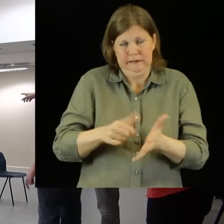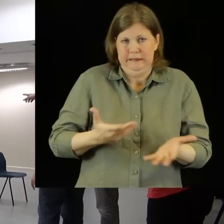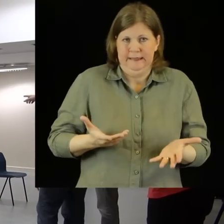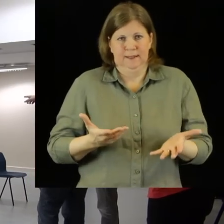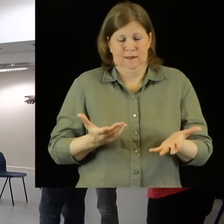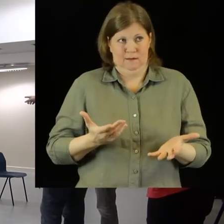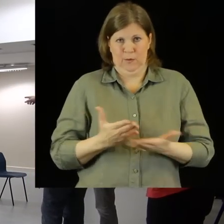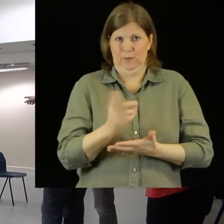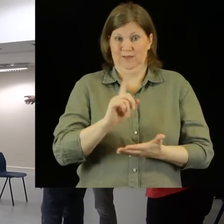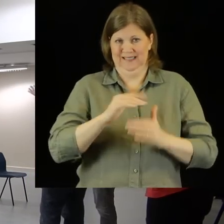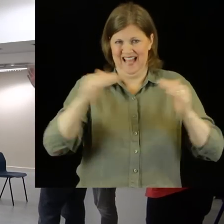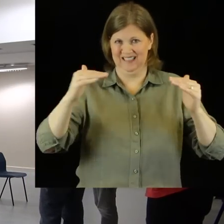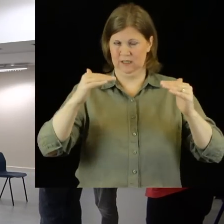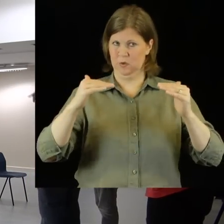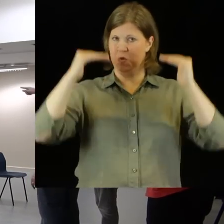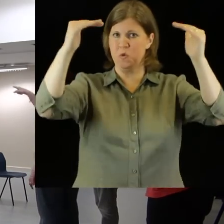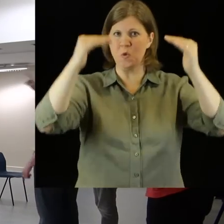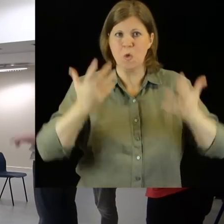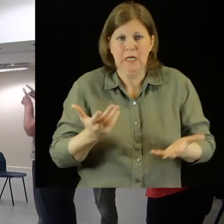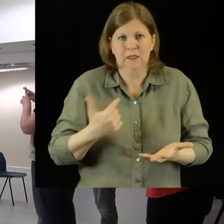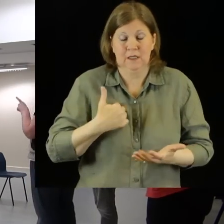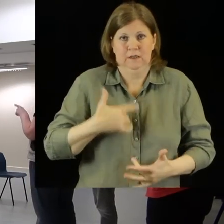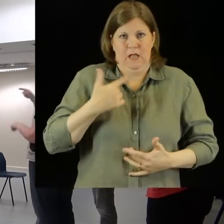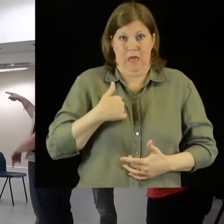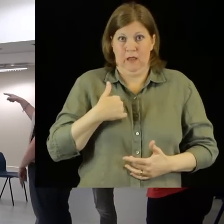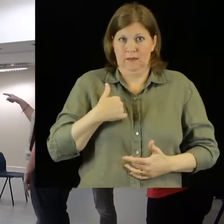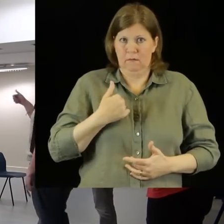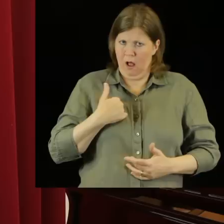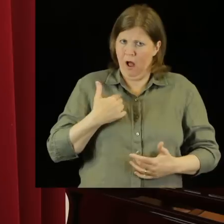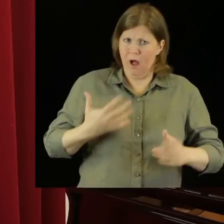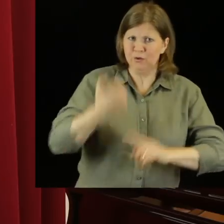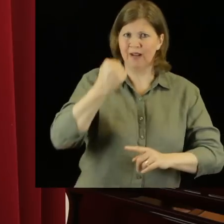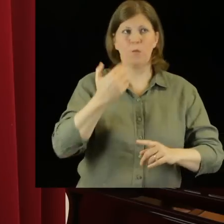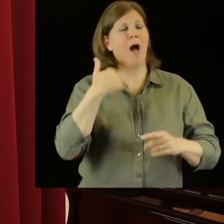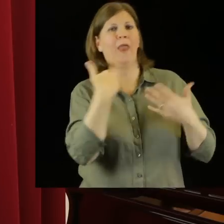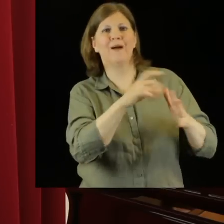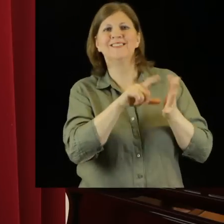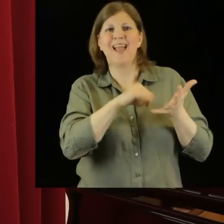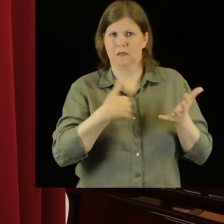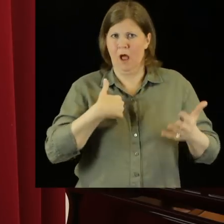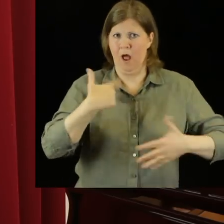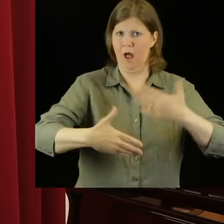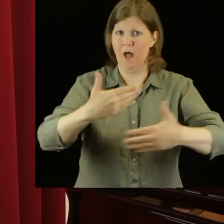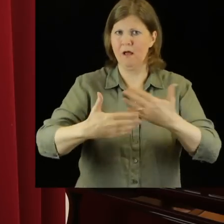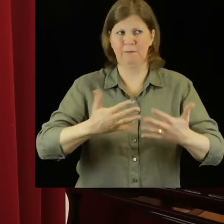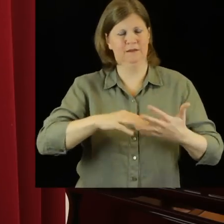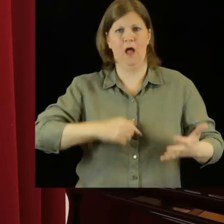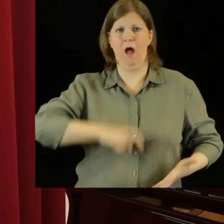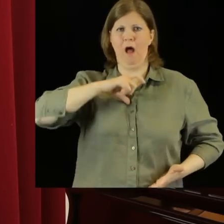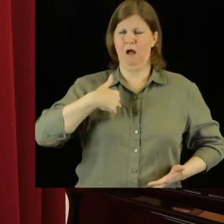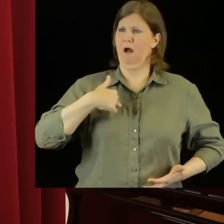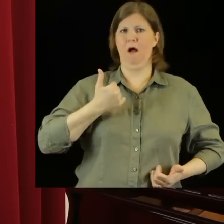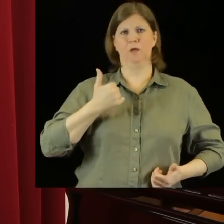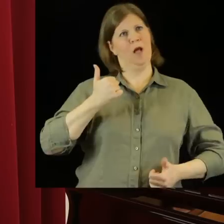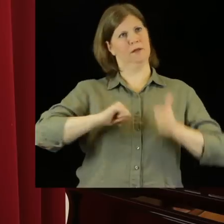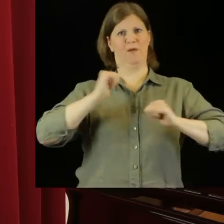And it can be quite hard because the standard is so high, but I feel like I've achieved that standard after being at DTS